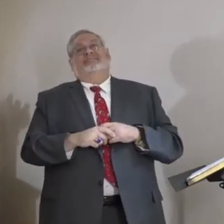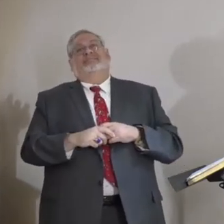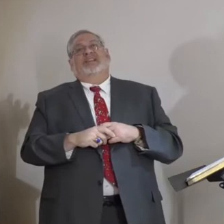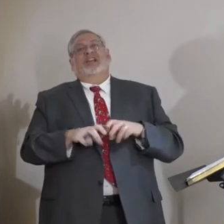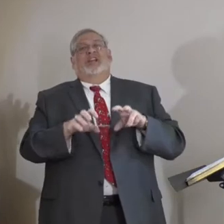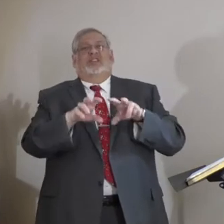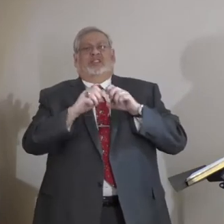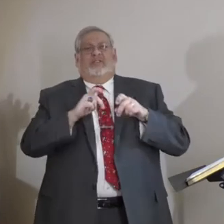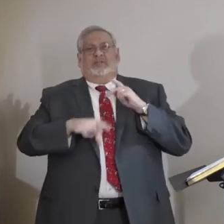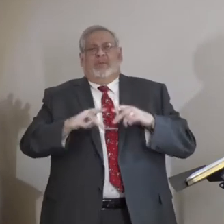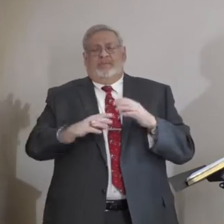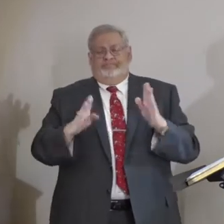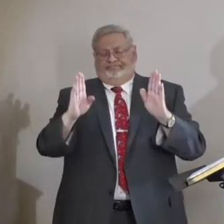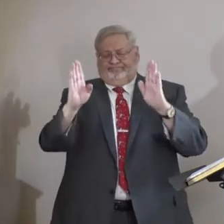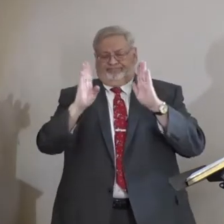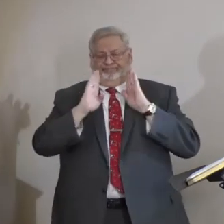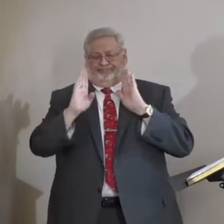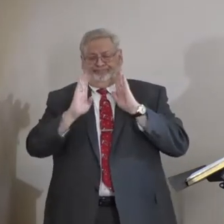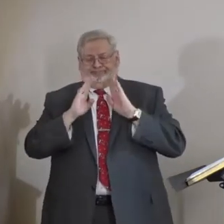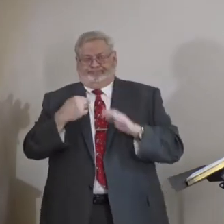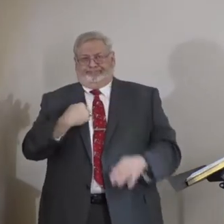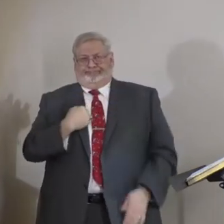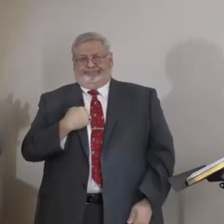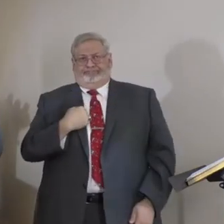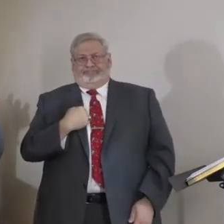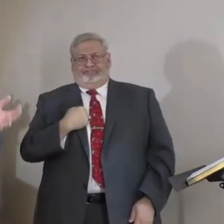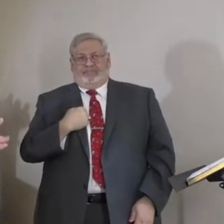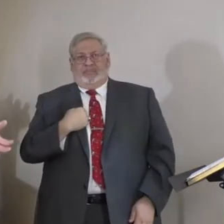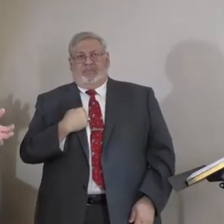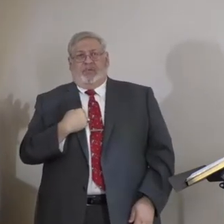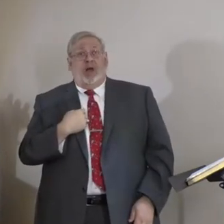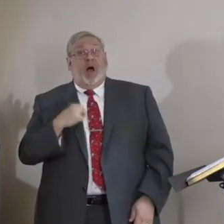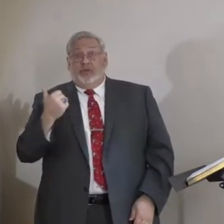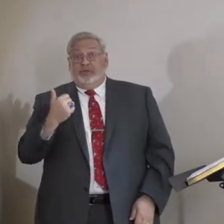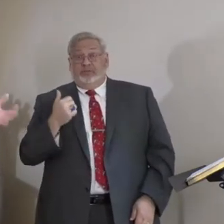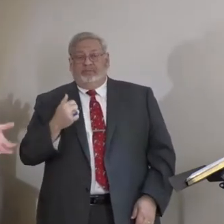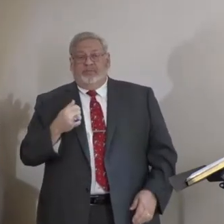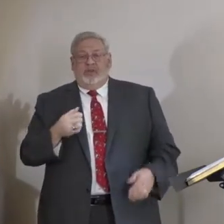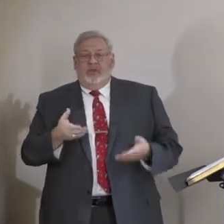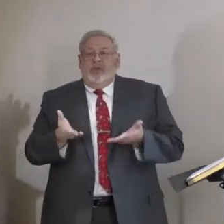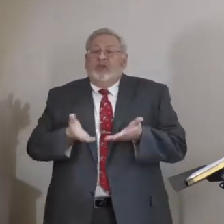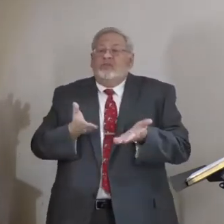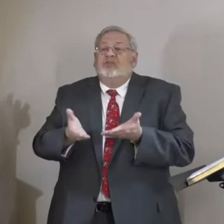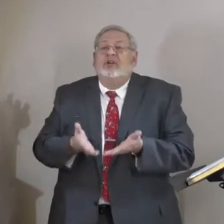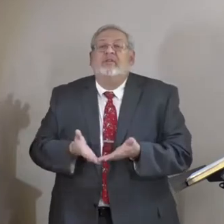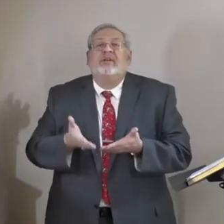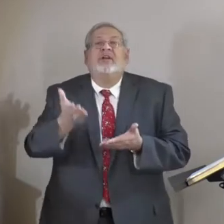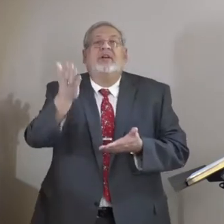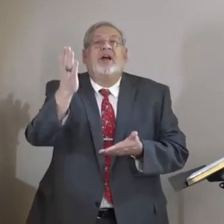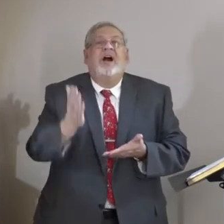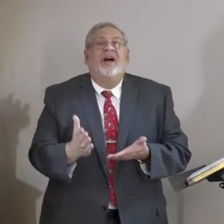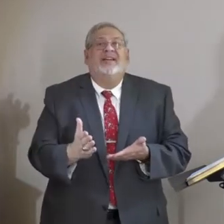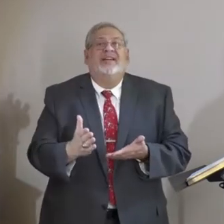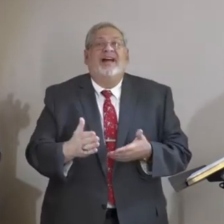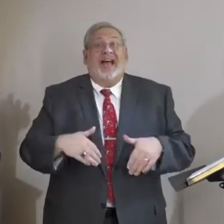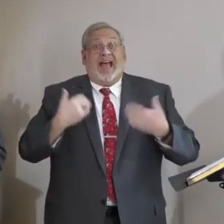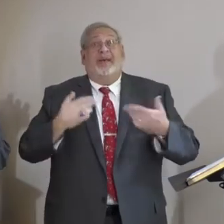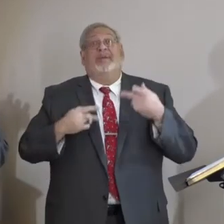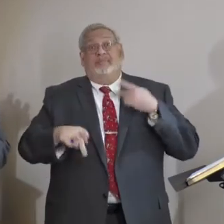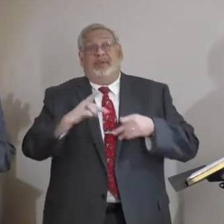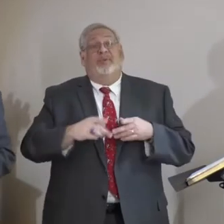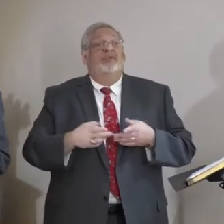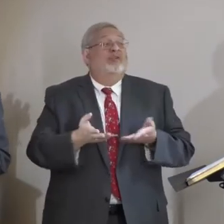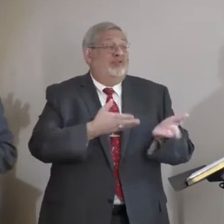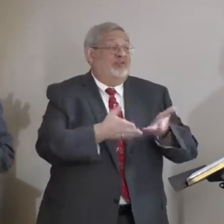Selfish people are always focused on themselves. Unselfish people are doing what? They are serving God. Guess what? Happy people are also